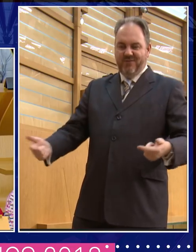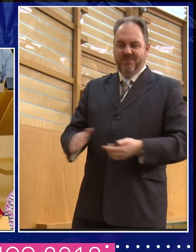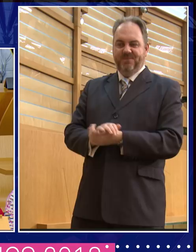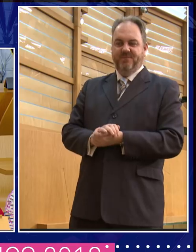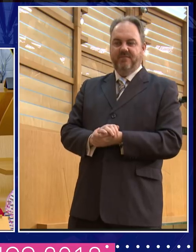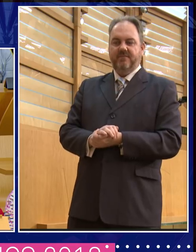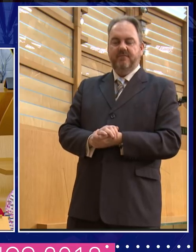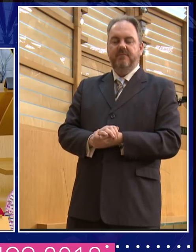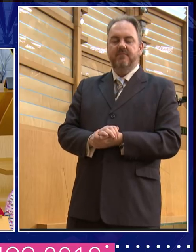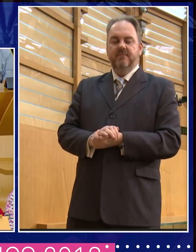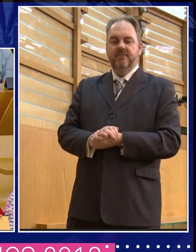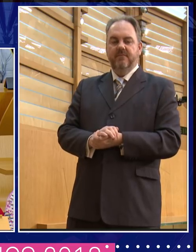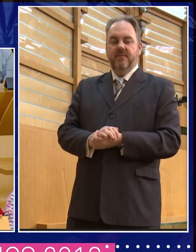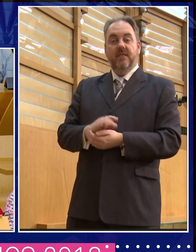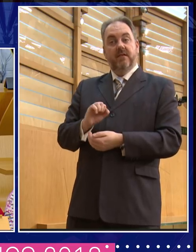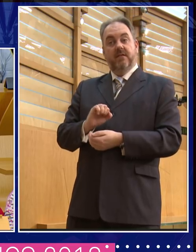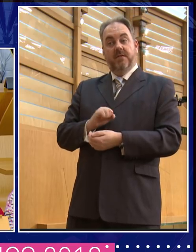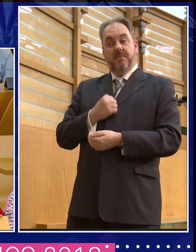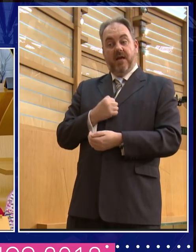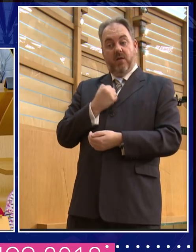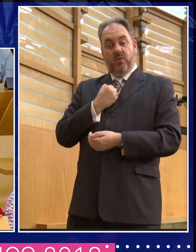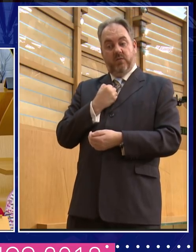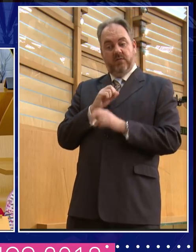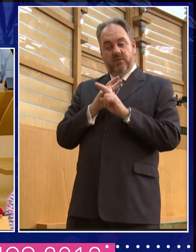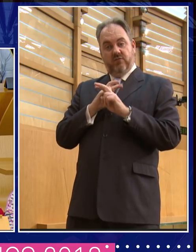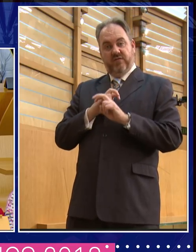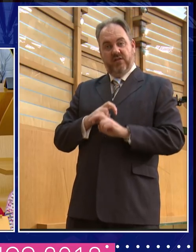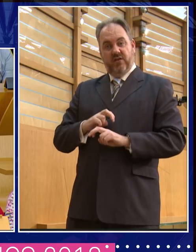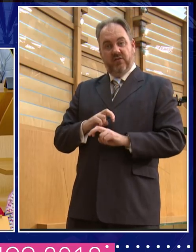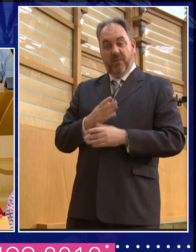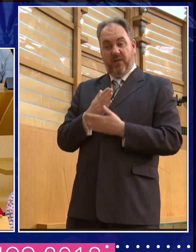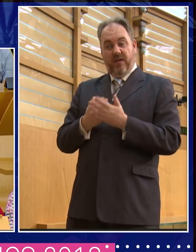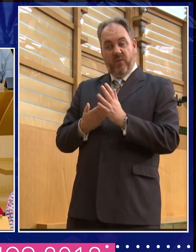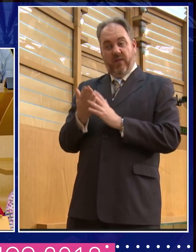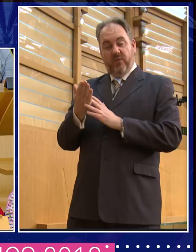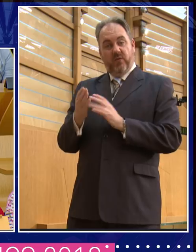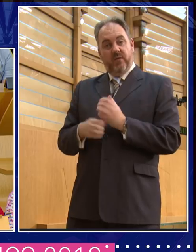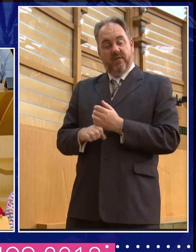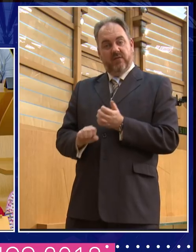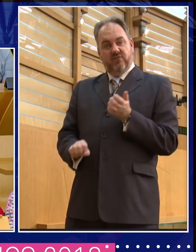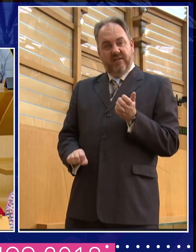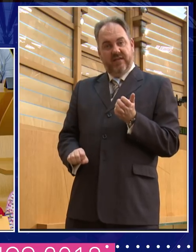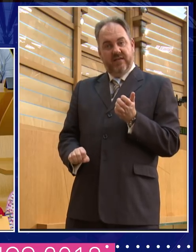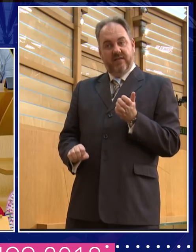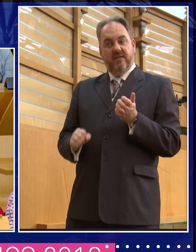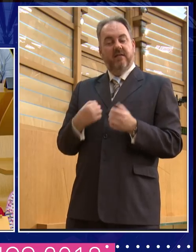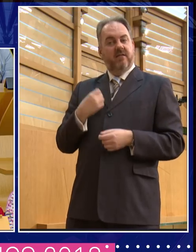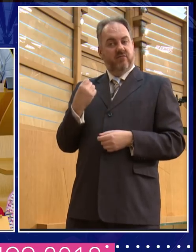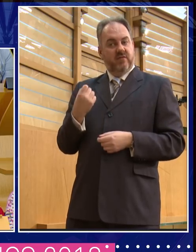I think already, um, in my own research, even though I'm less than halfway through my degree, um, there's been kind of